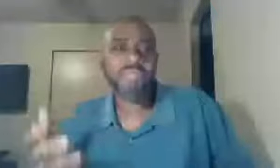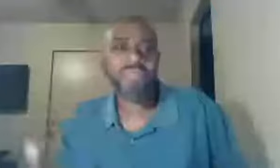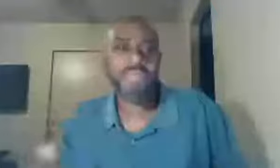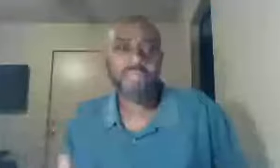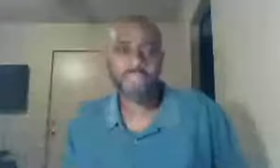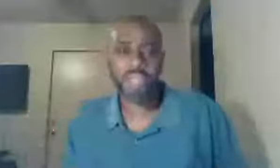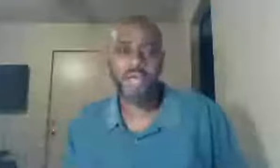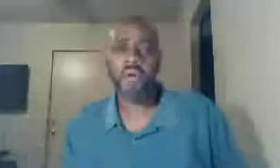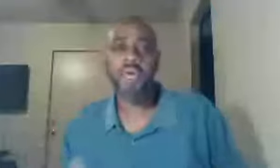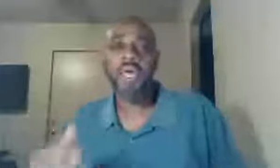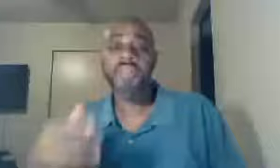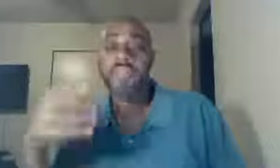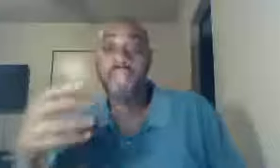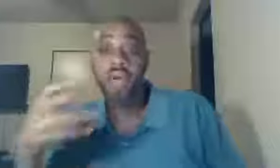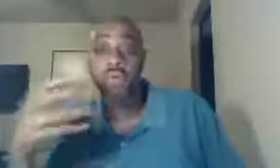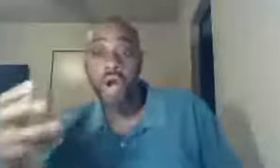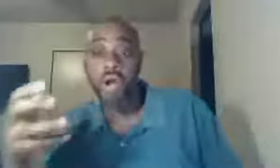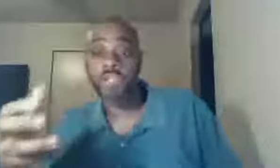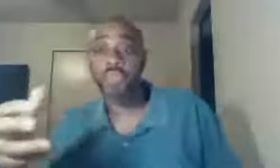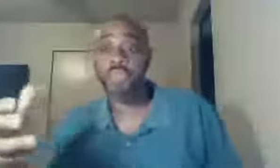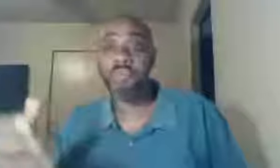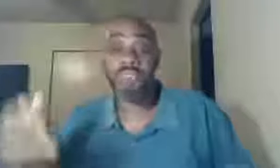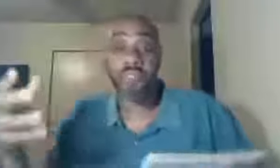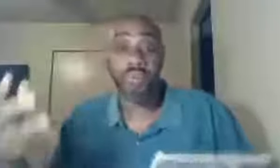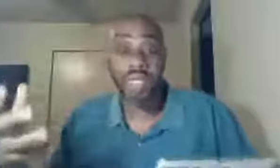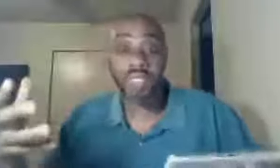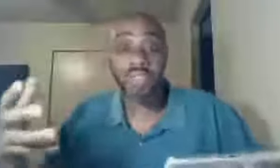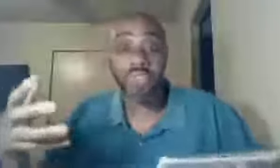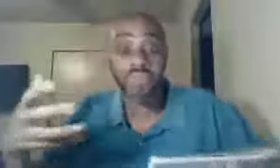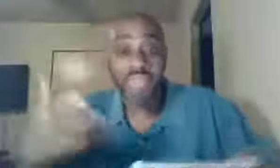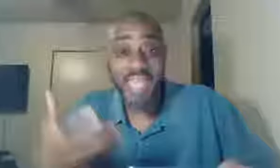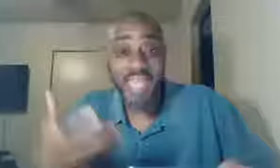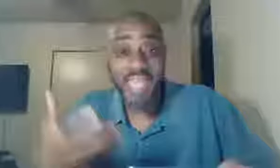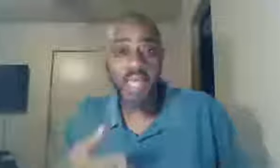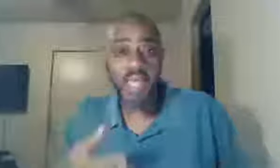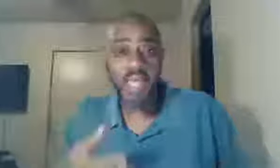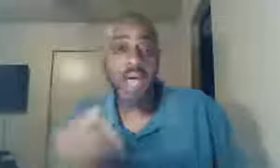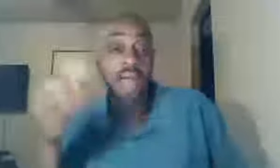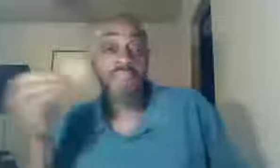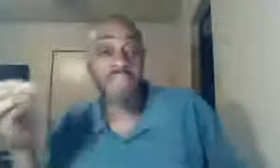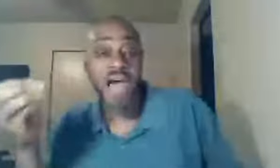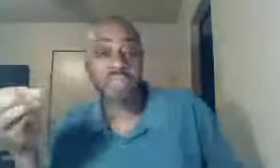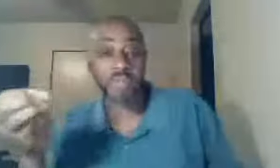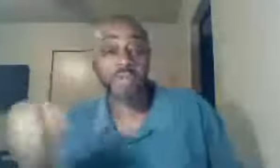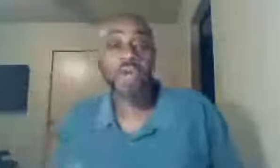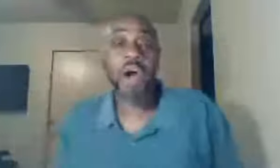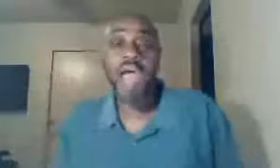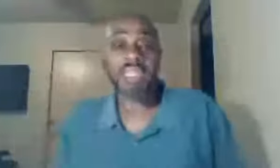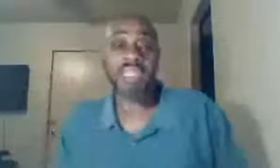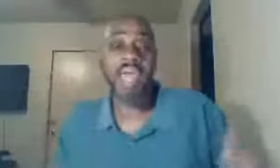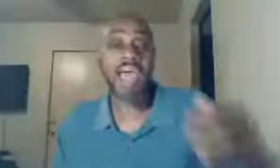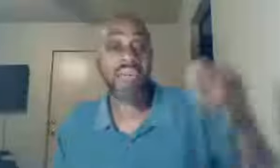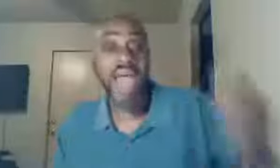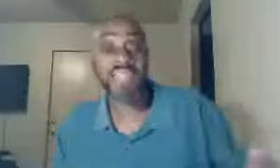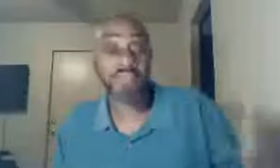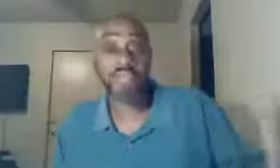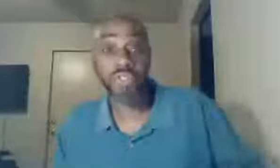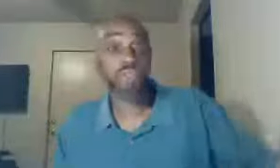they feel to know, that their words, which are meant to bring unification, around the gospel, are actually, have actually been used,